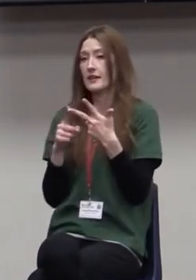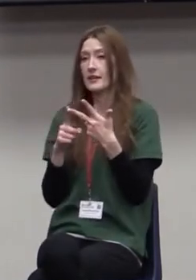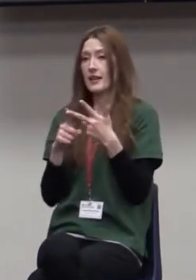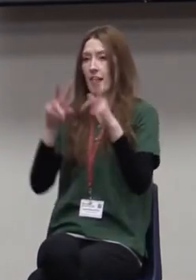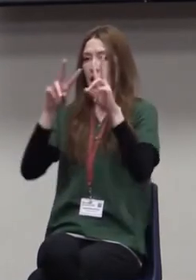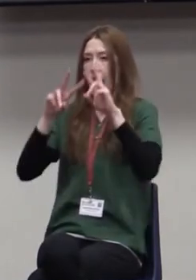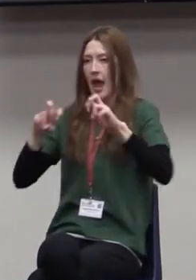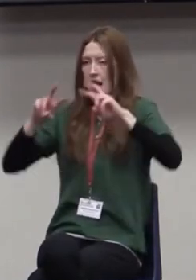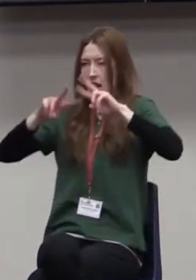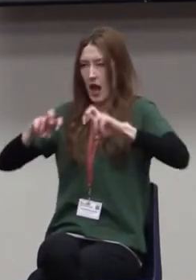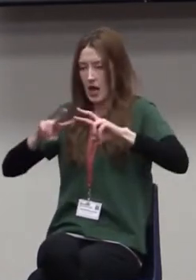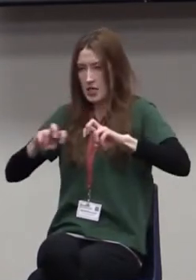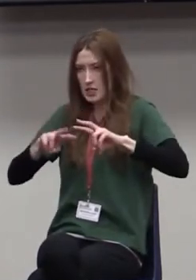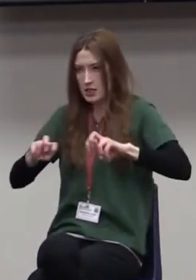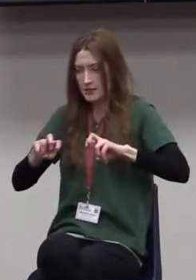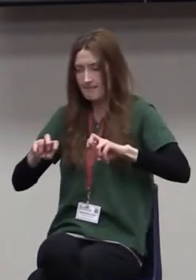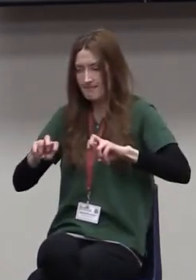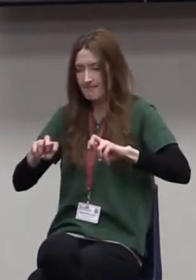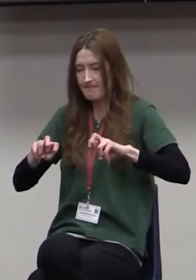Analysis.